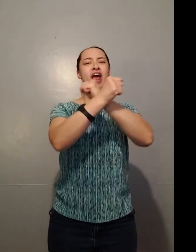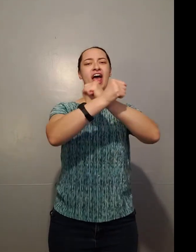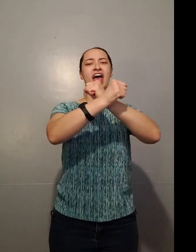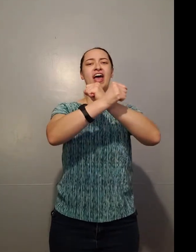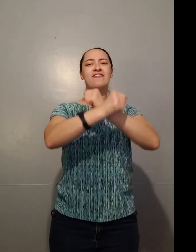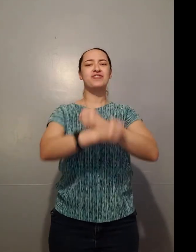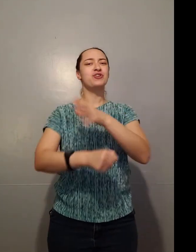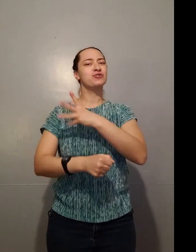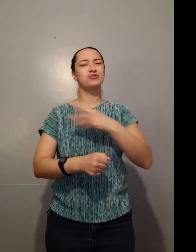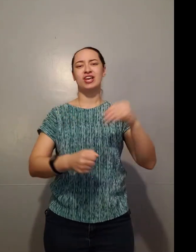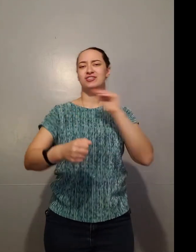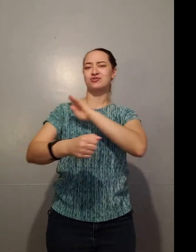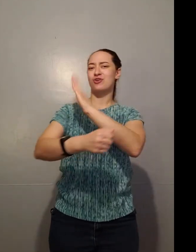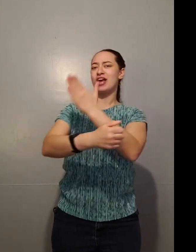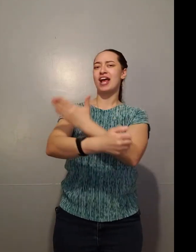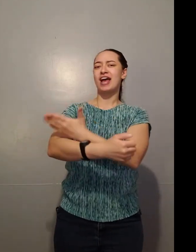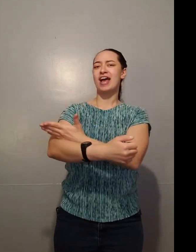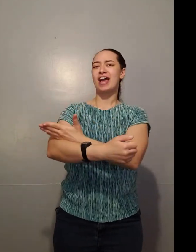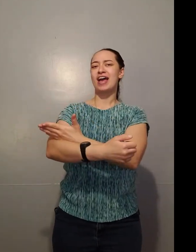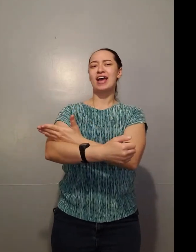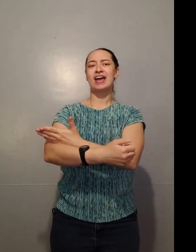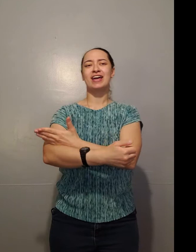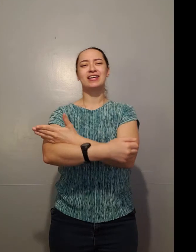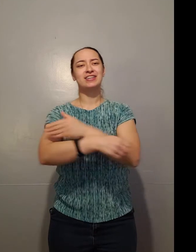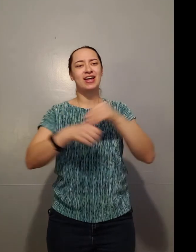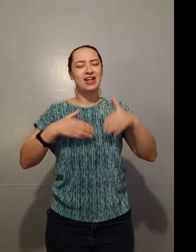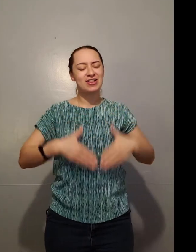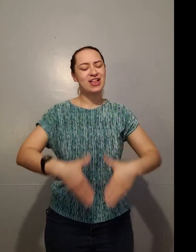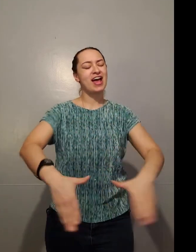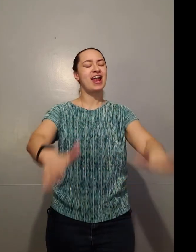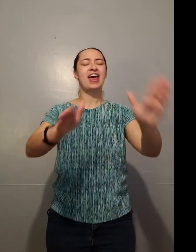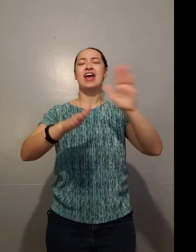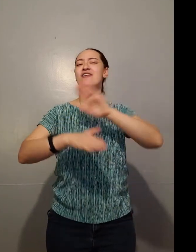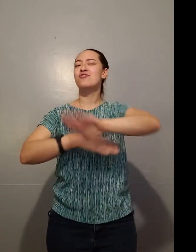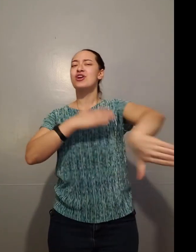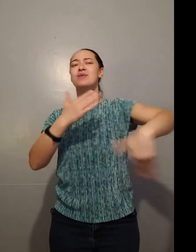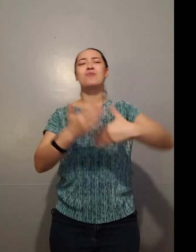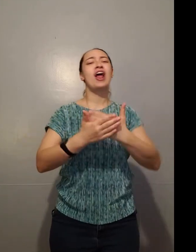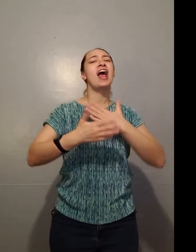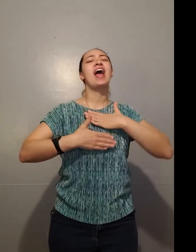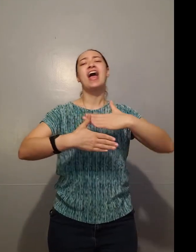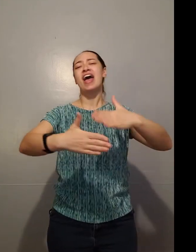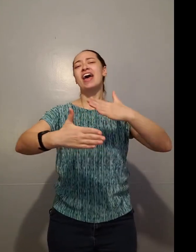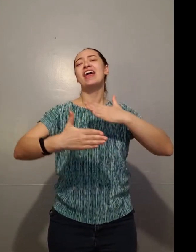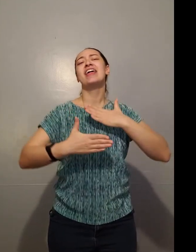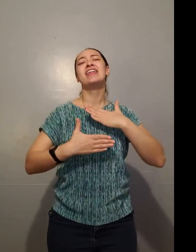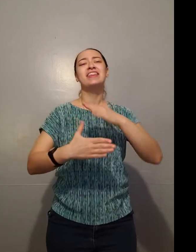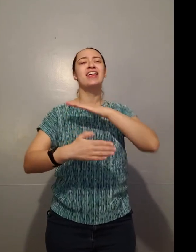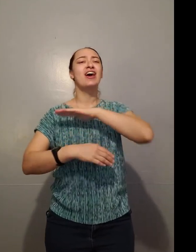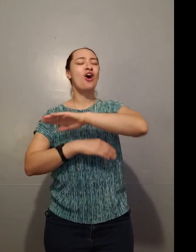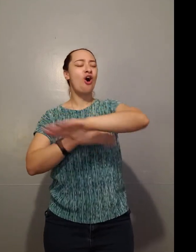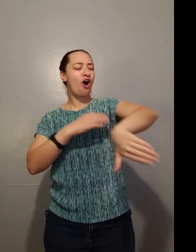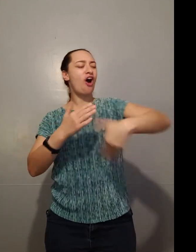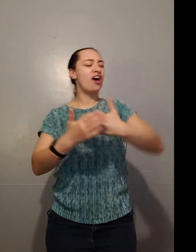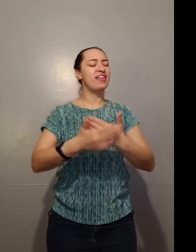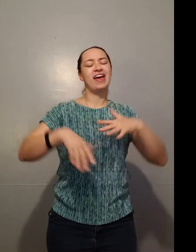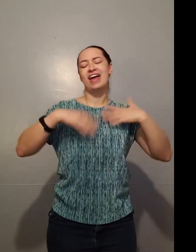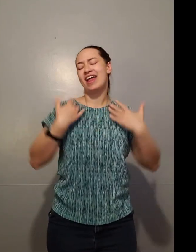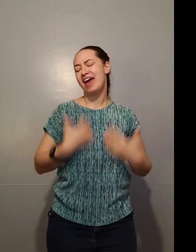refuge and strength. Let every breath, all that